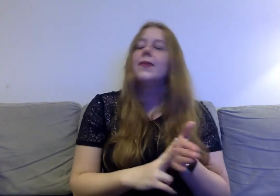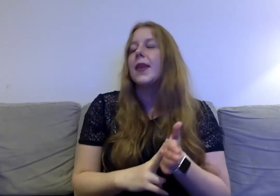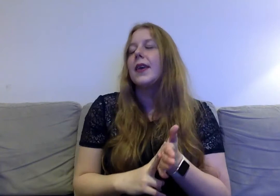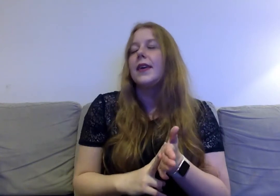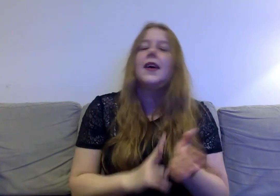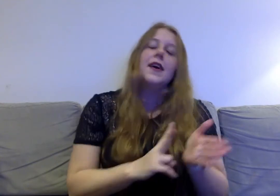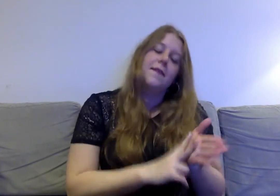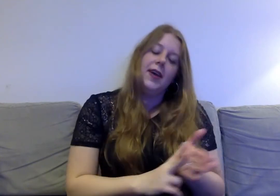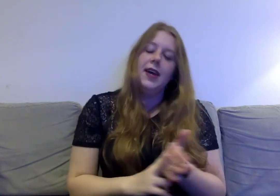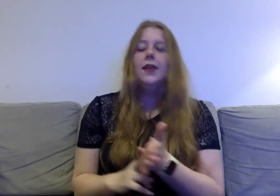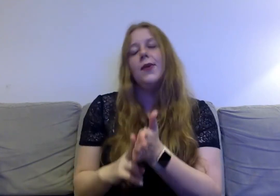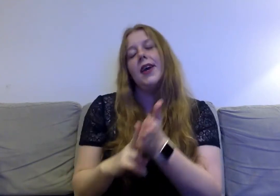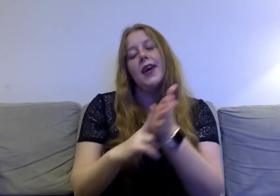Oh, Valerie